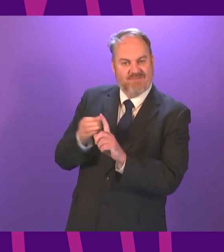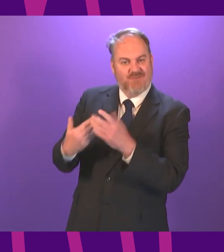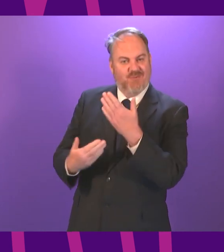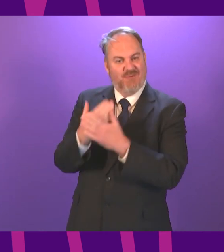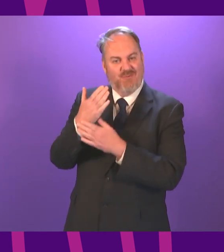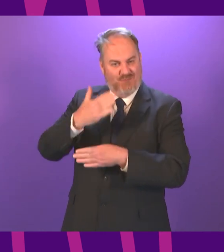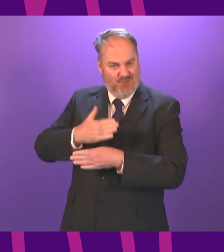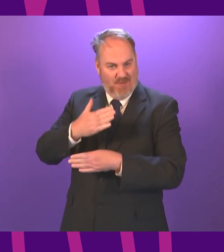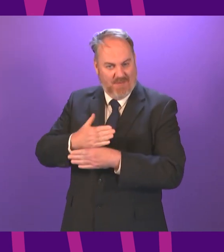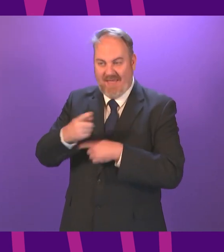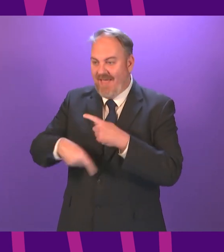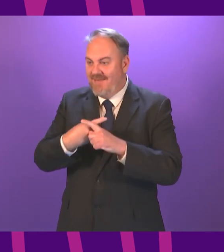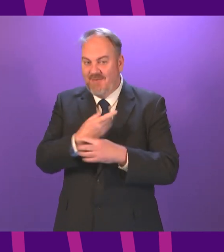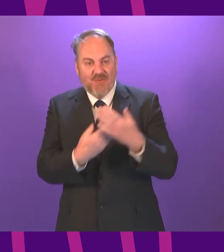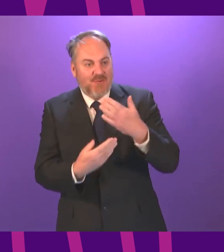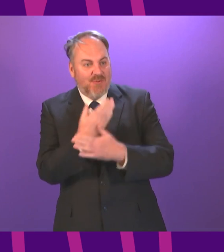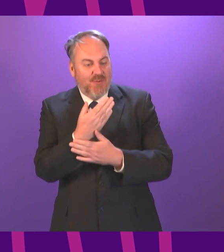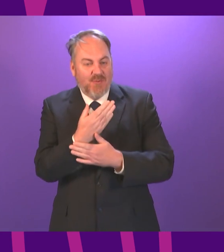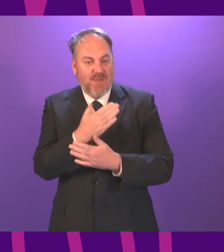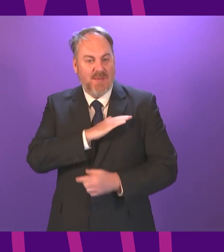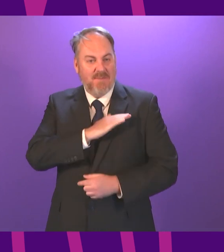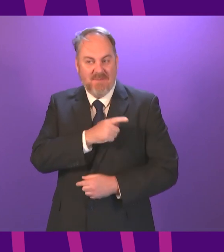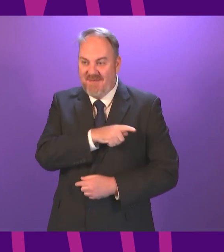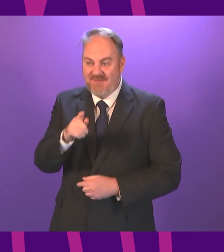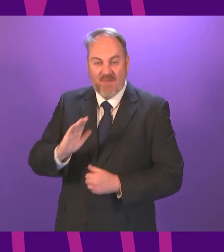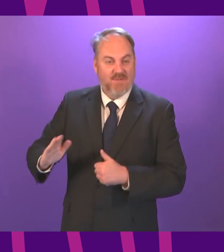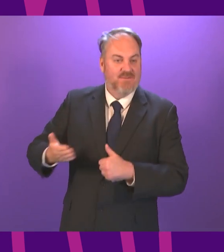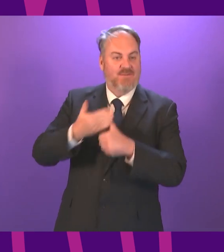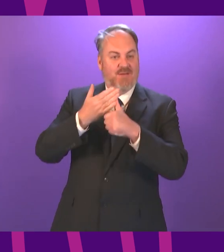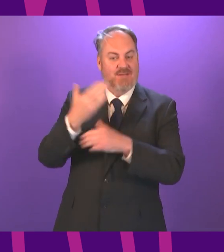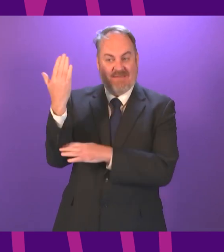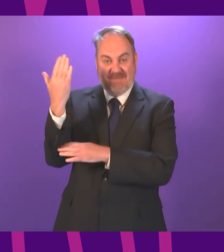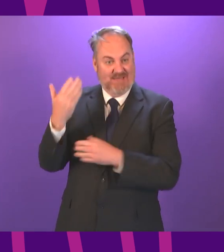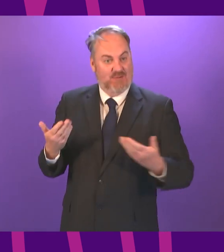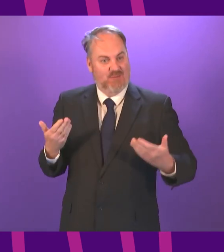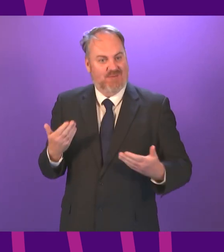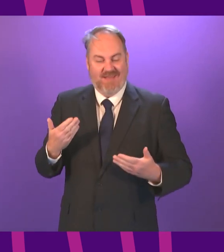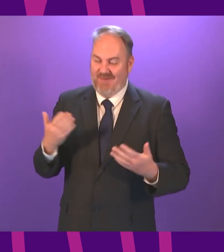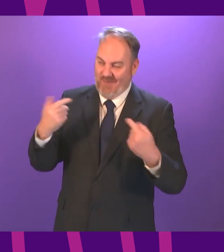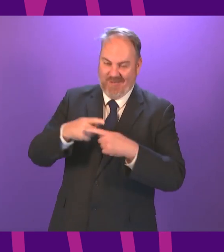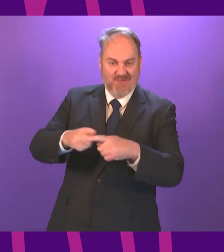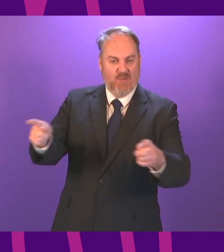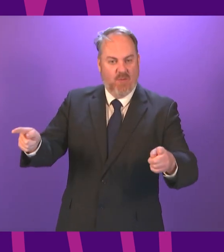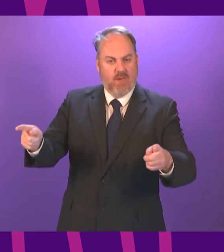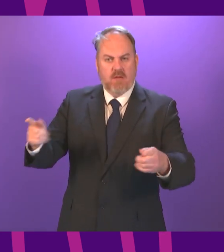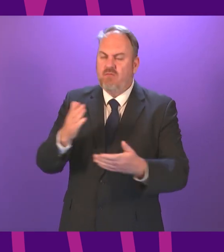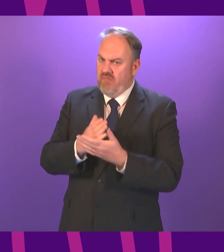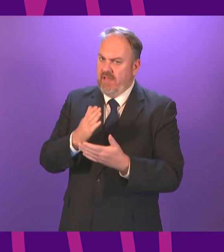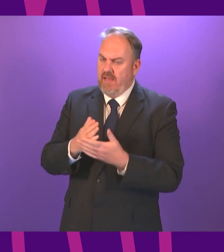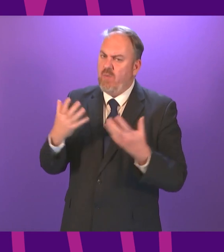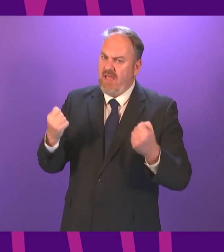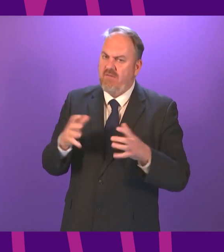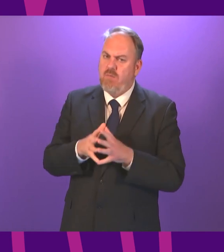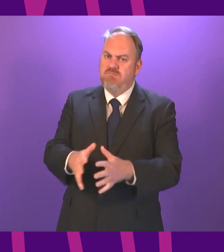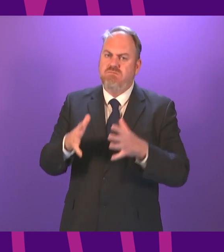in advance, congratulate all those new members that will make their maiden speeches today. There is a huge challenge facing our